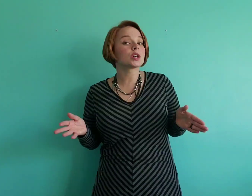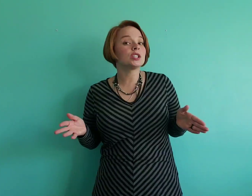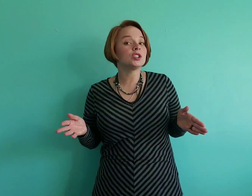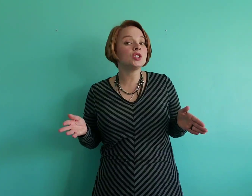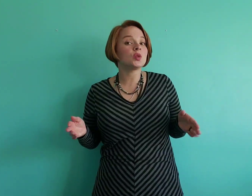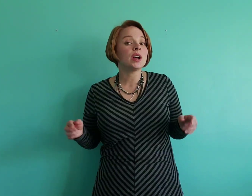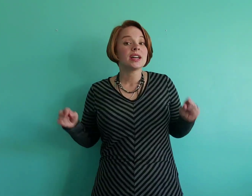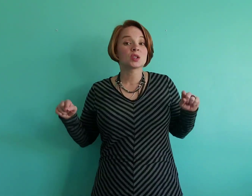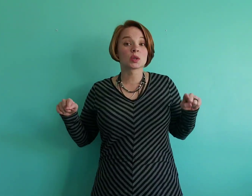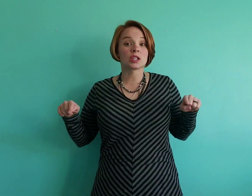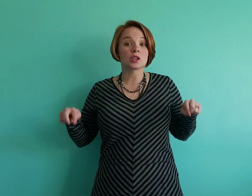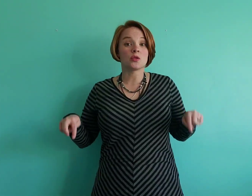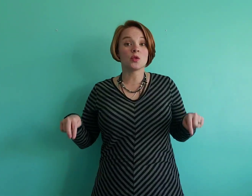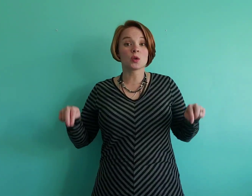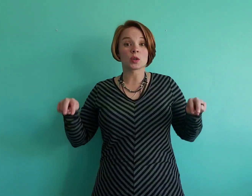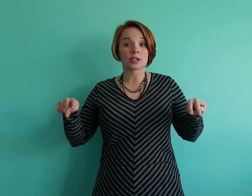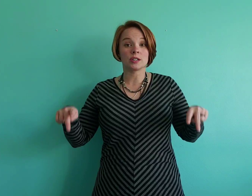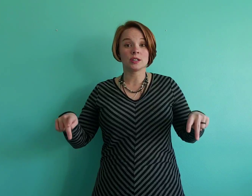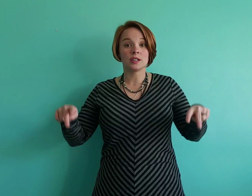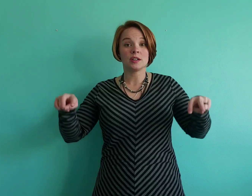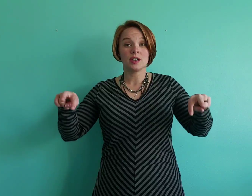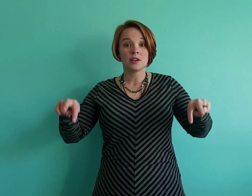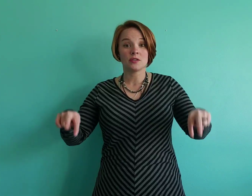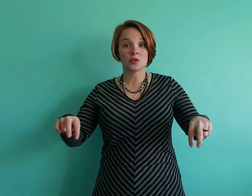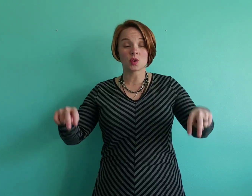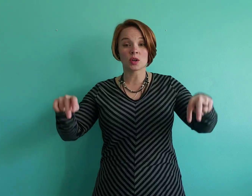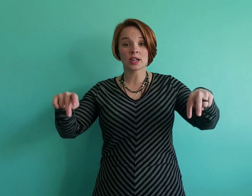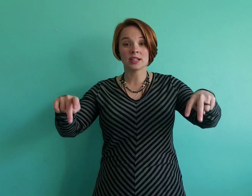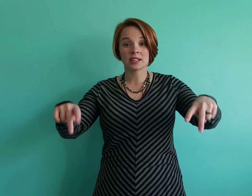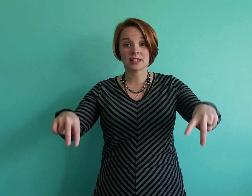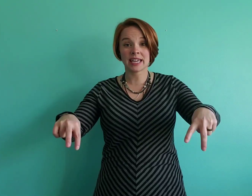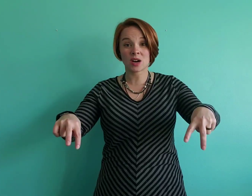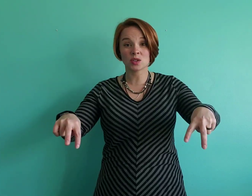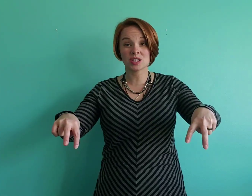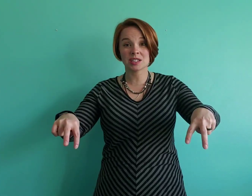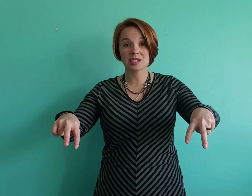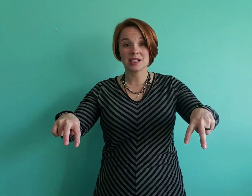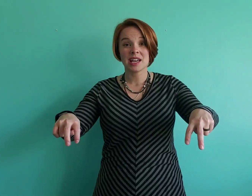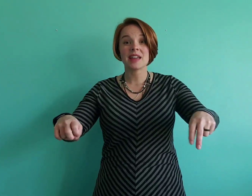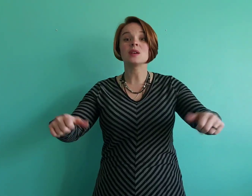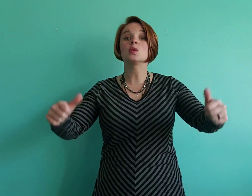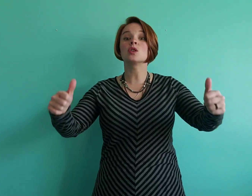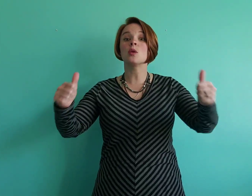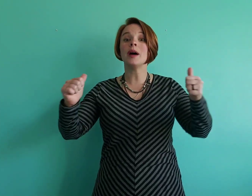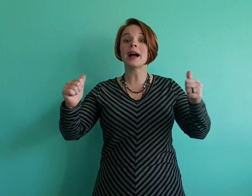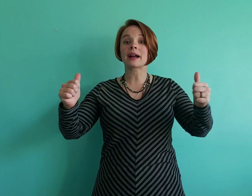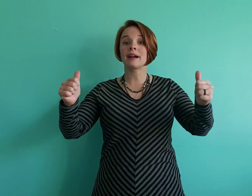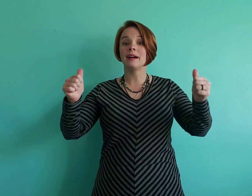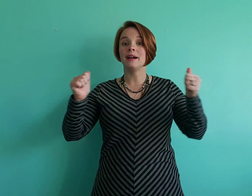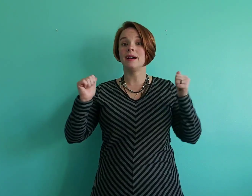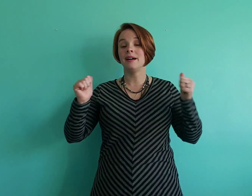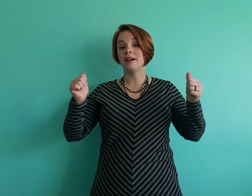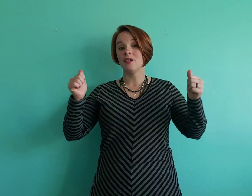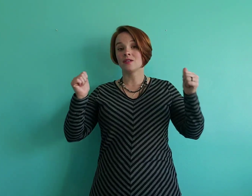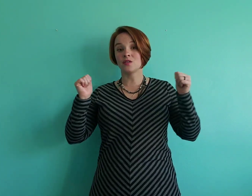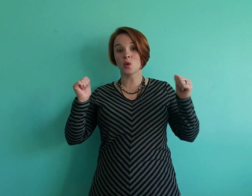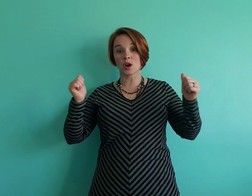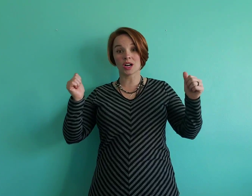we're gonna do is we're gonna go forward. Four counts. And then we'll go back. Four